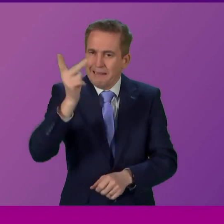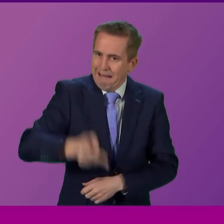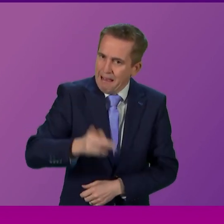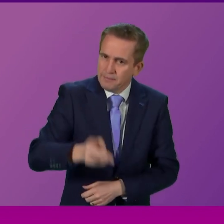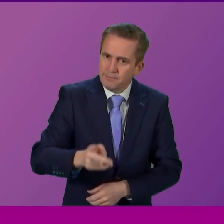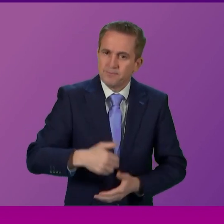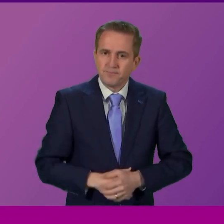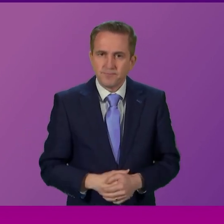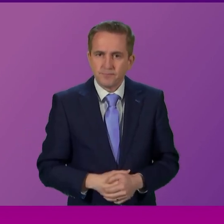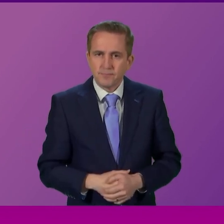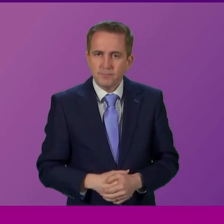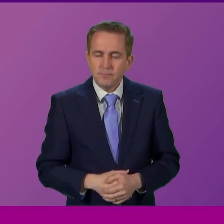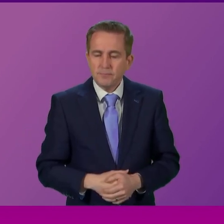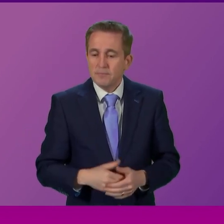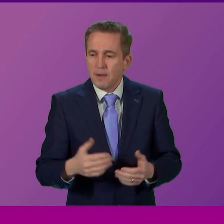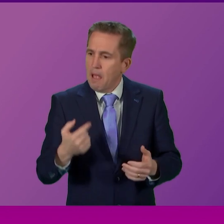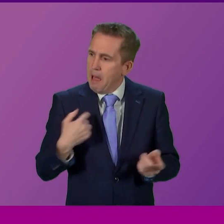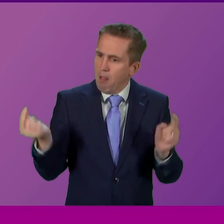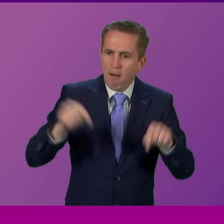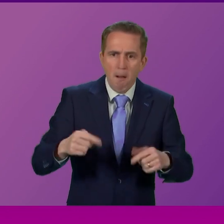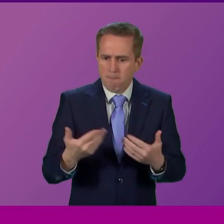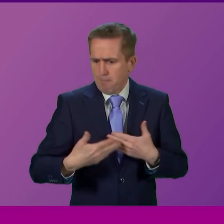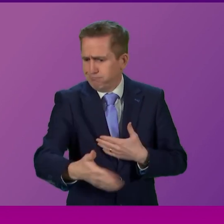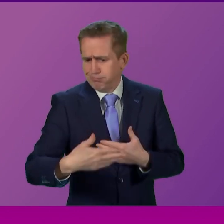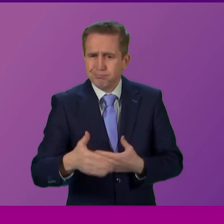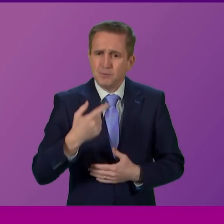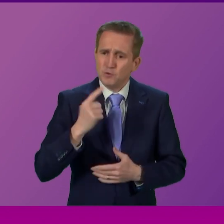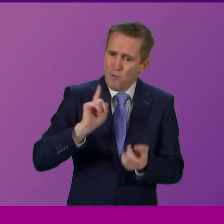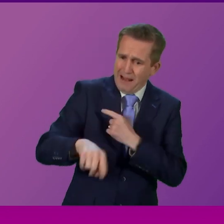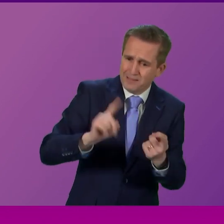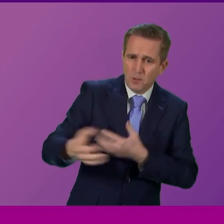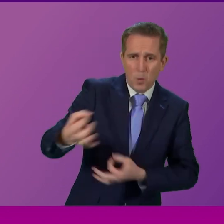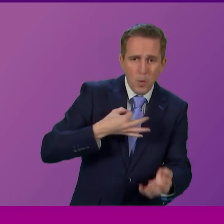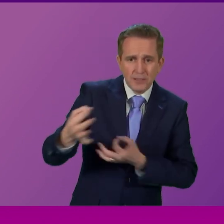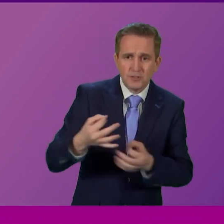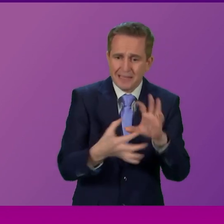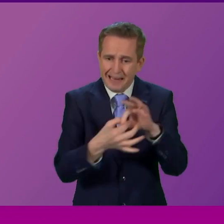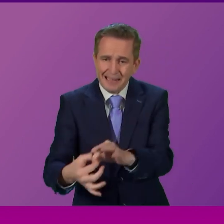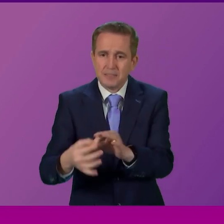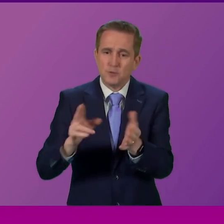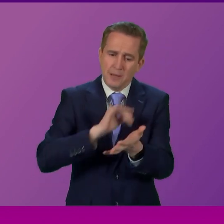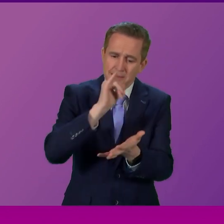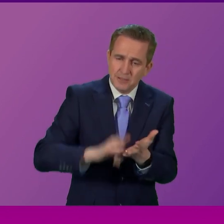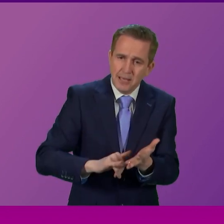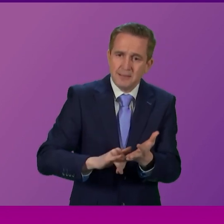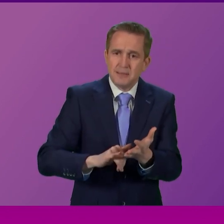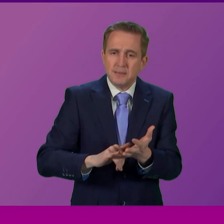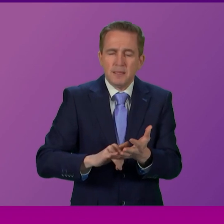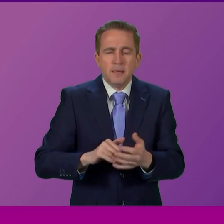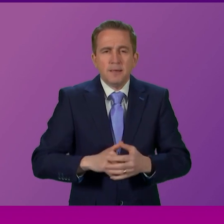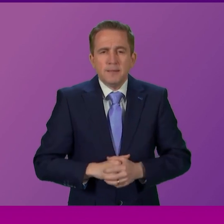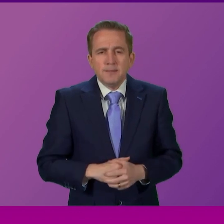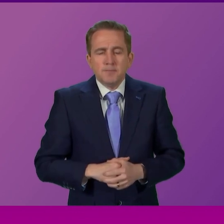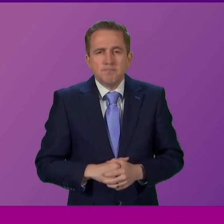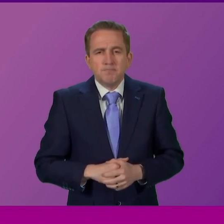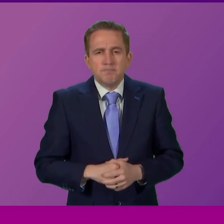of course happy at any point to come to this chamber to answer questions on this issue and keep Parliament updated. do think there's